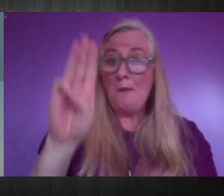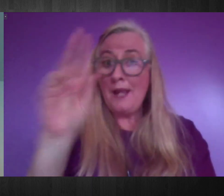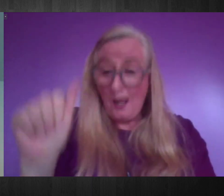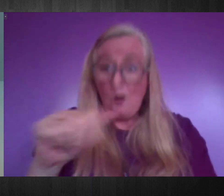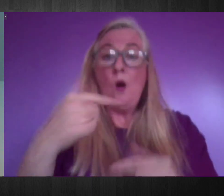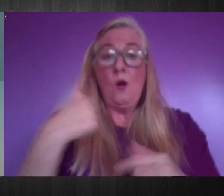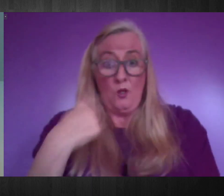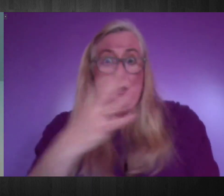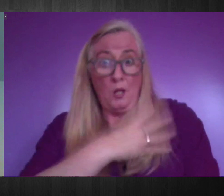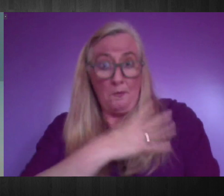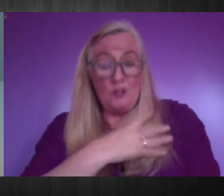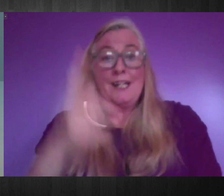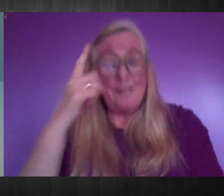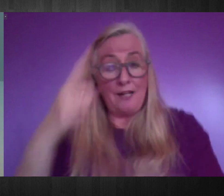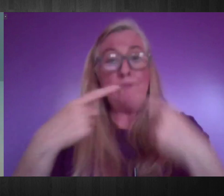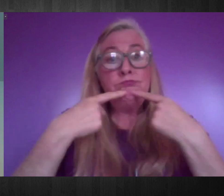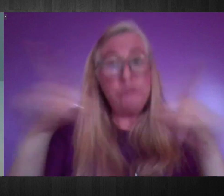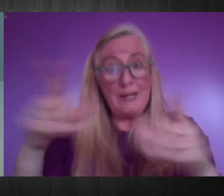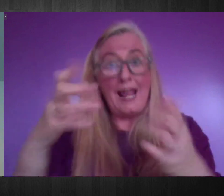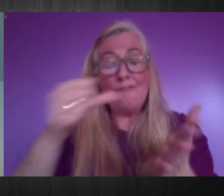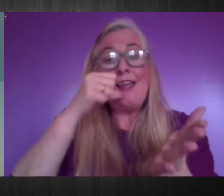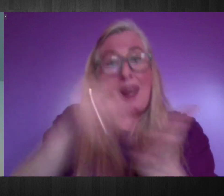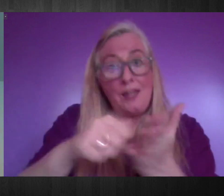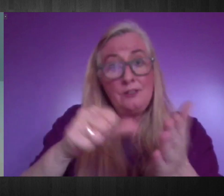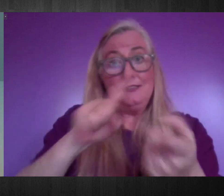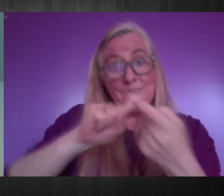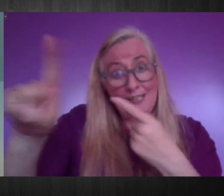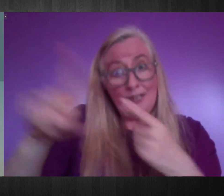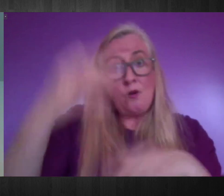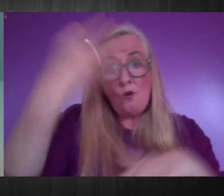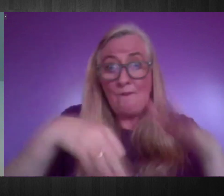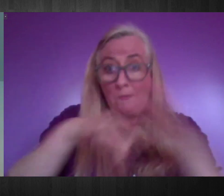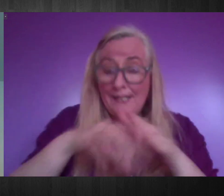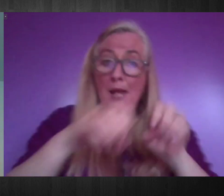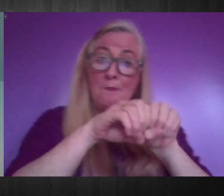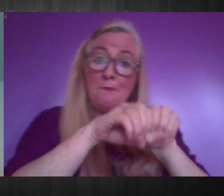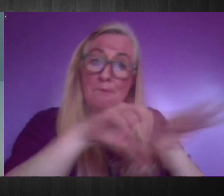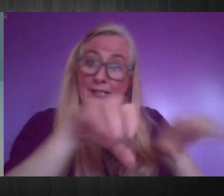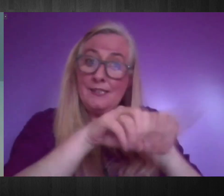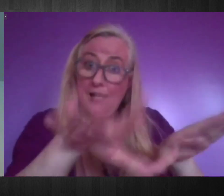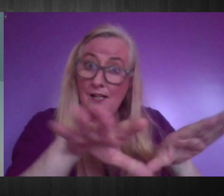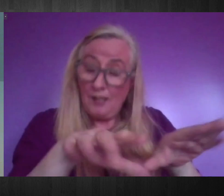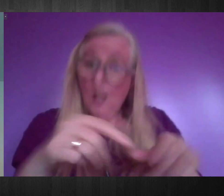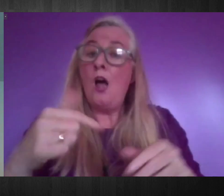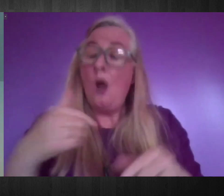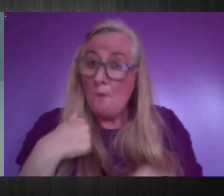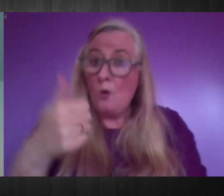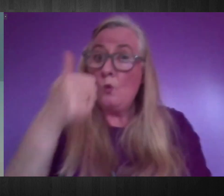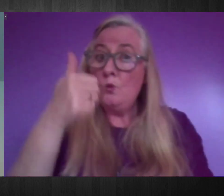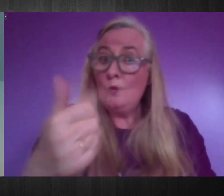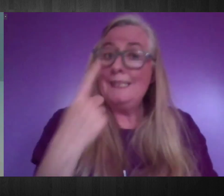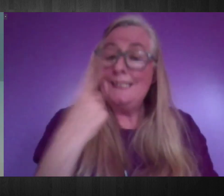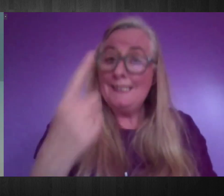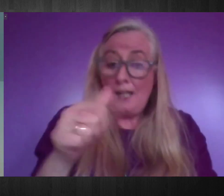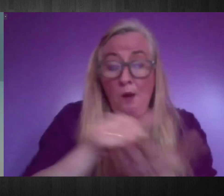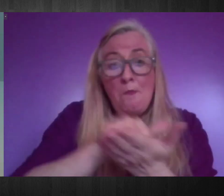on these issues in a series of letters to the government and in the media. Indeed, it was welcoming to see the publication by the